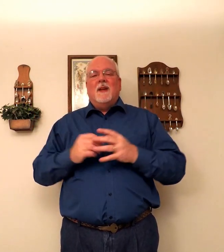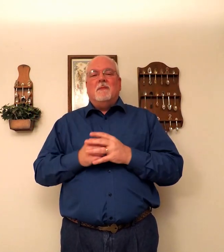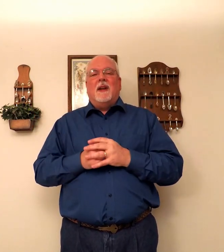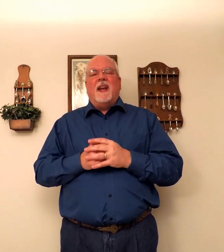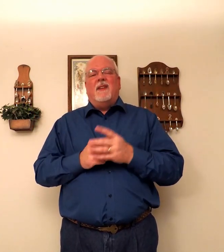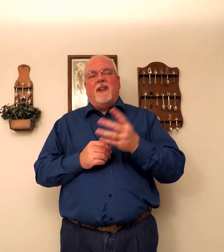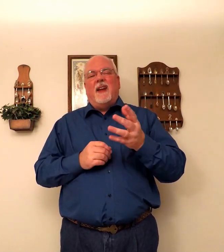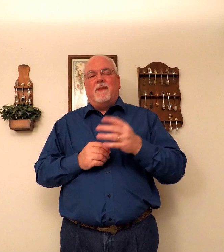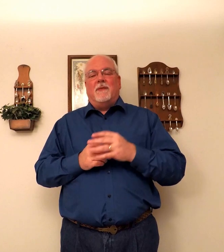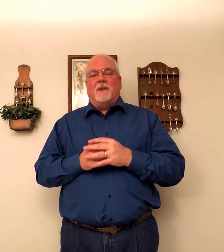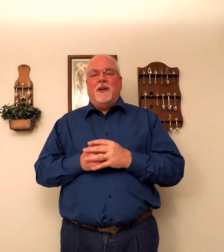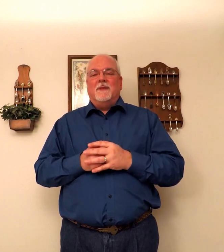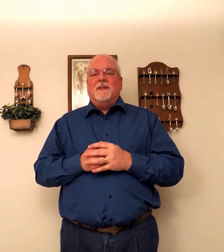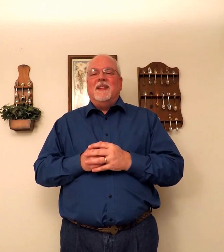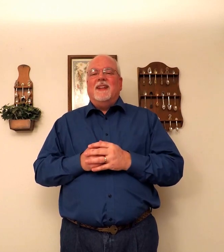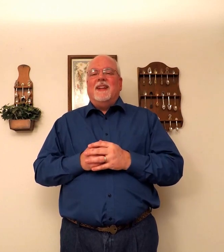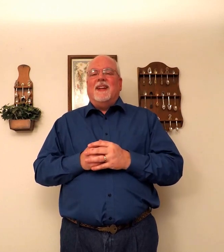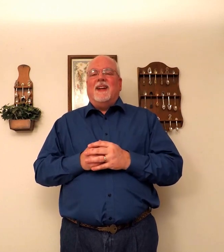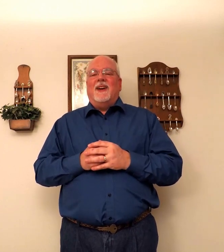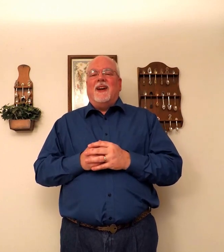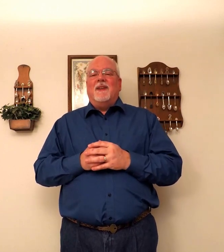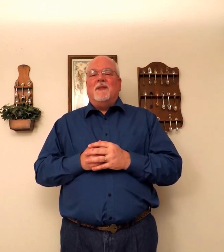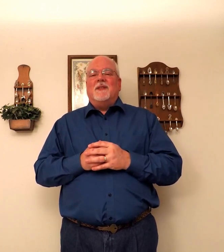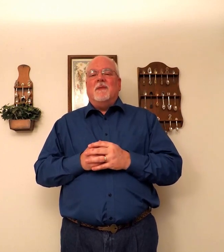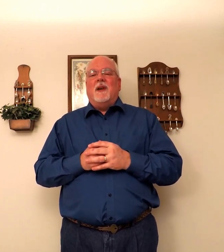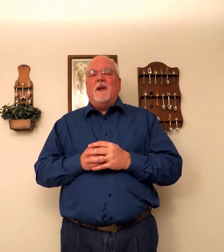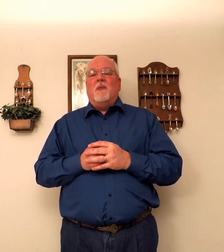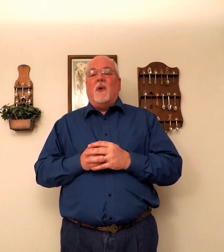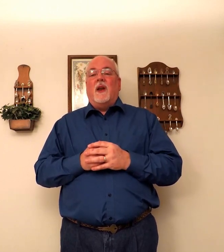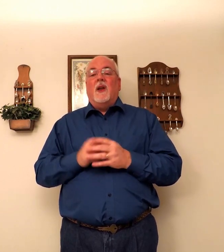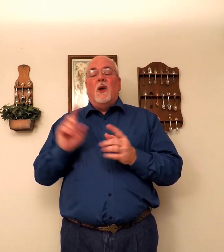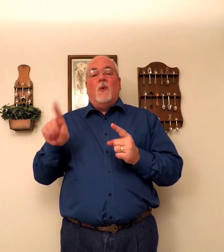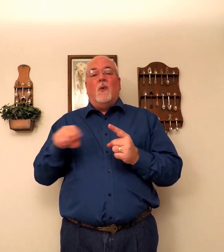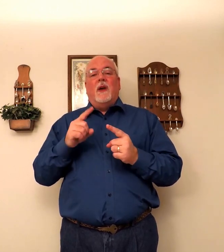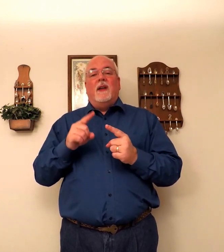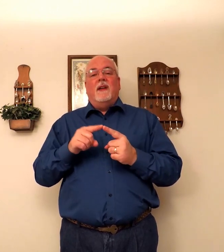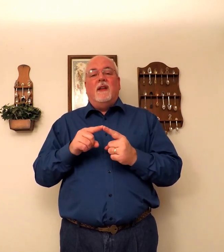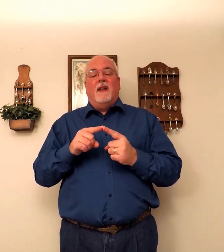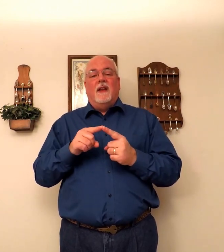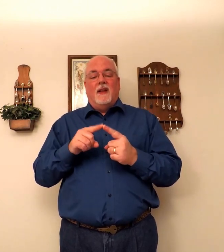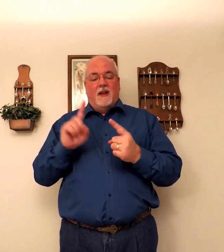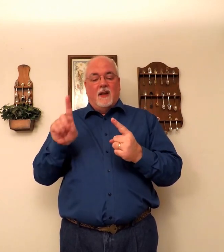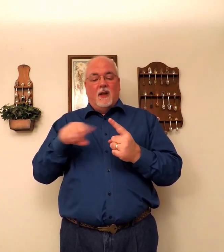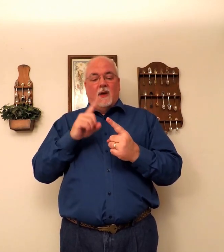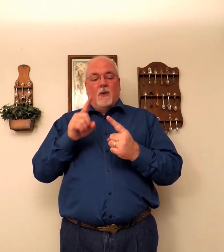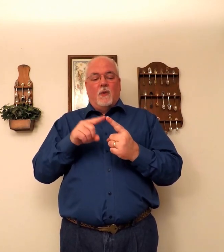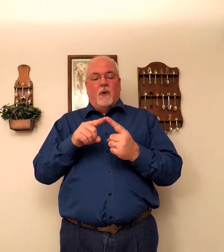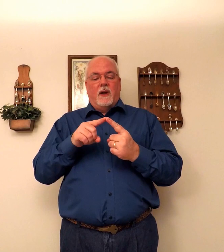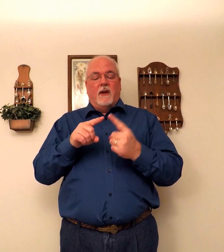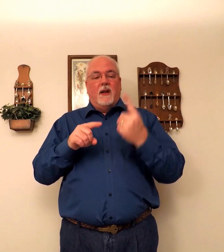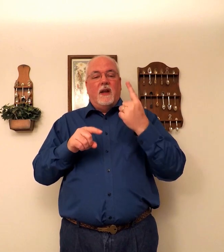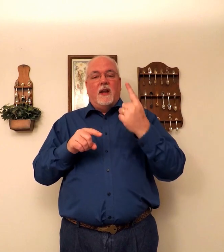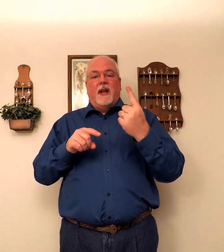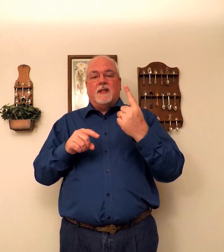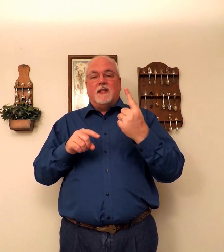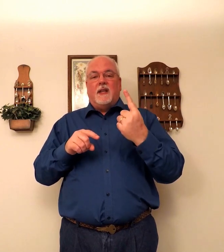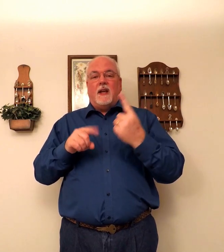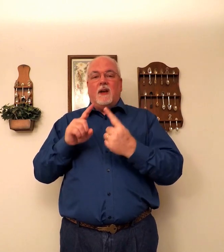But I give you that for free. All right. So, I'm glad morning. When. When. It's a stick